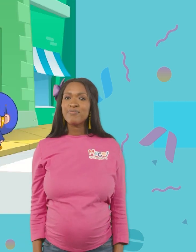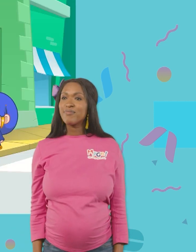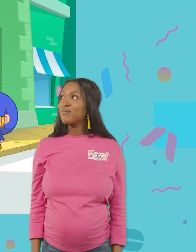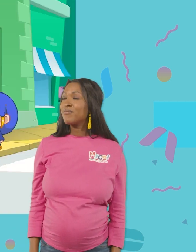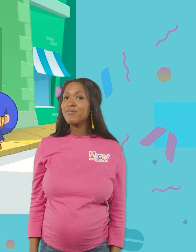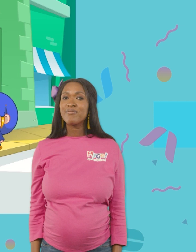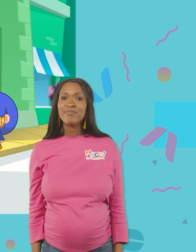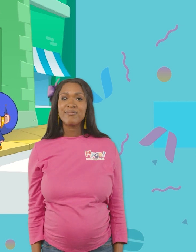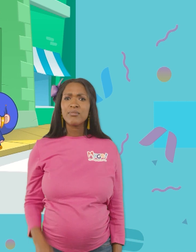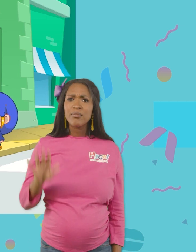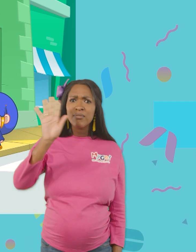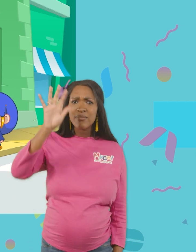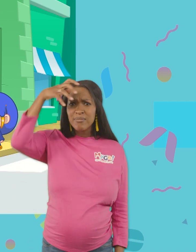Hey, Mila. What are you doing?